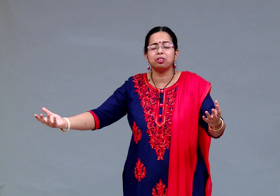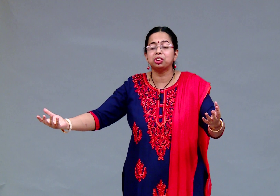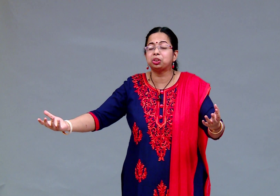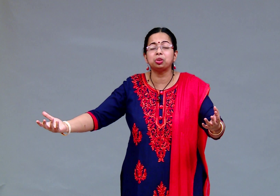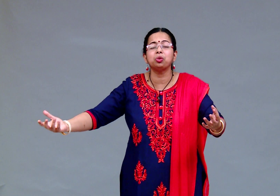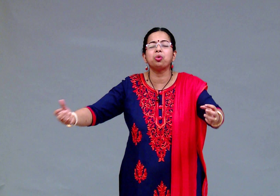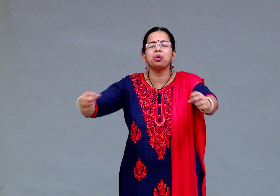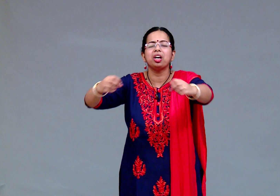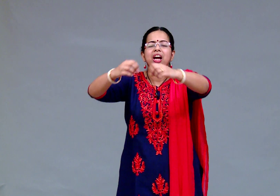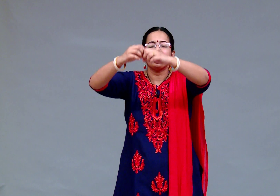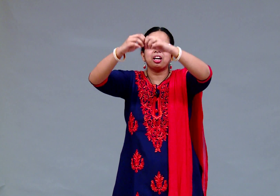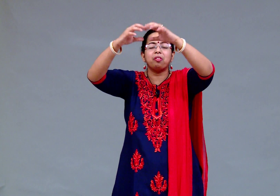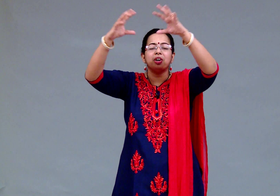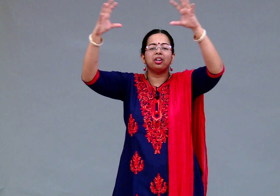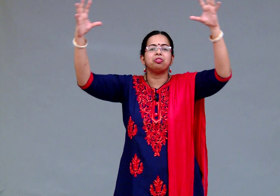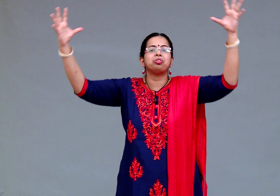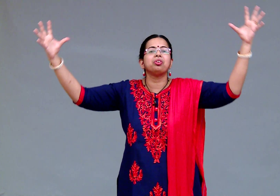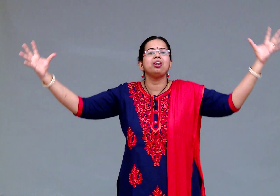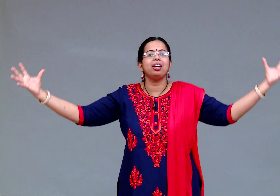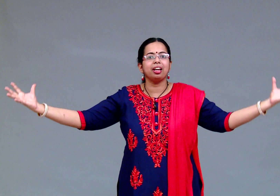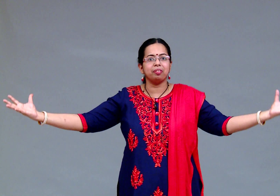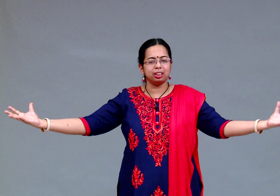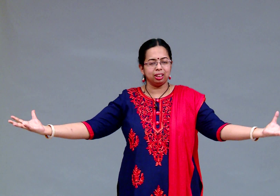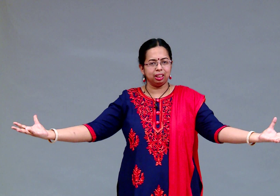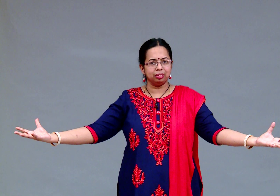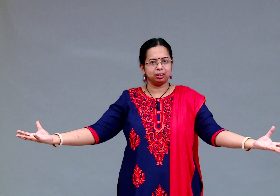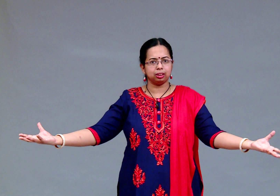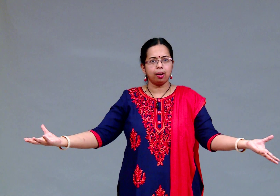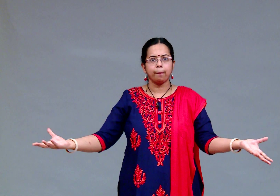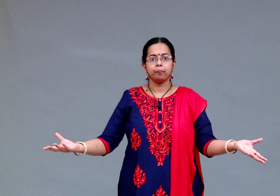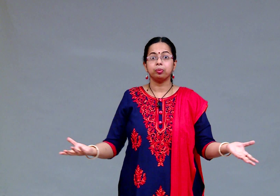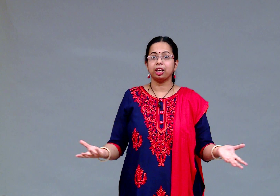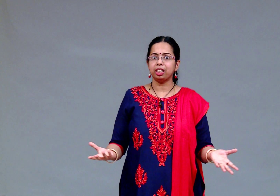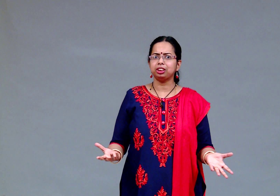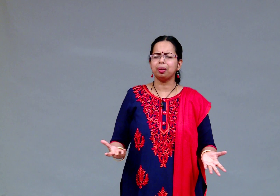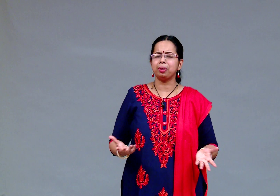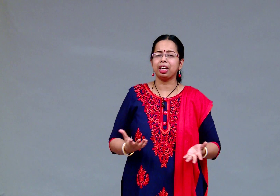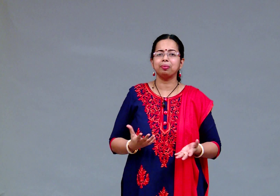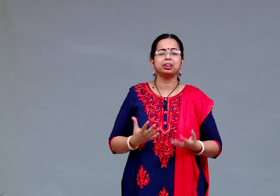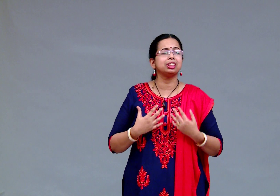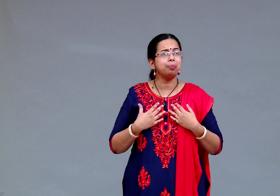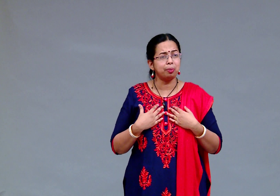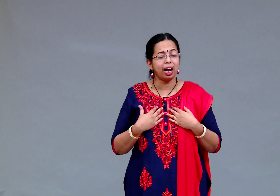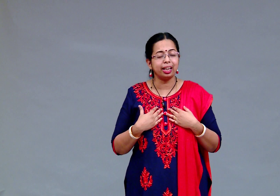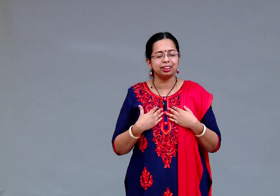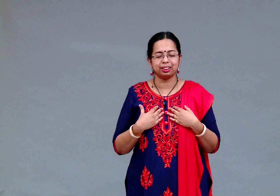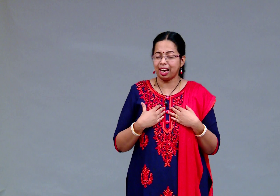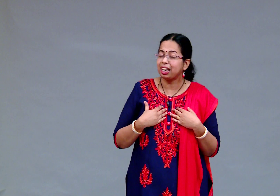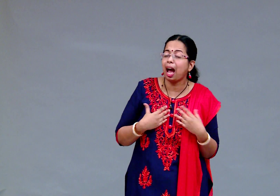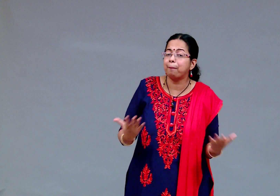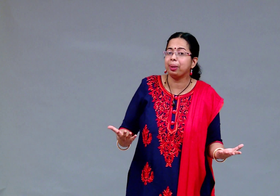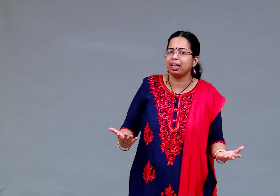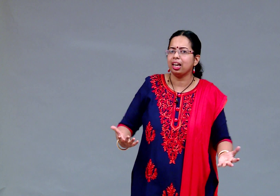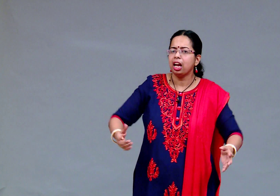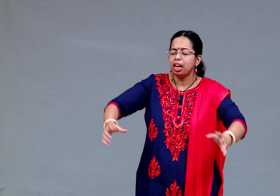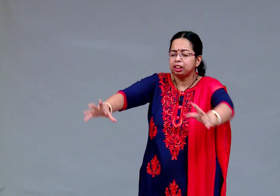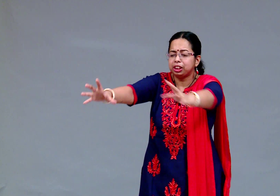was soon covered fully with the leaves Natasha became surprised and happy she